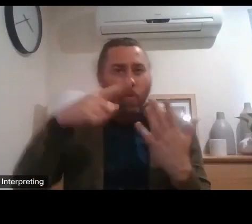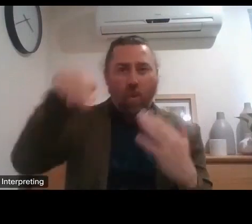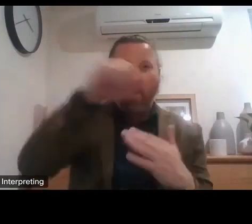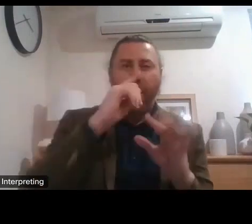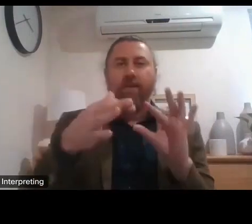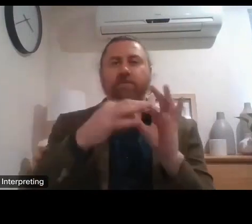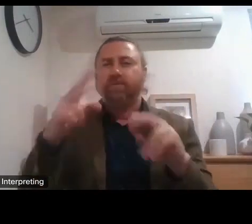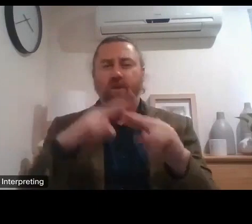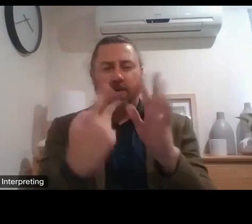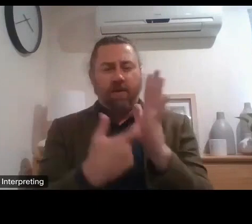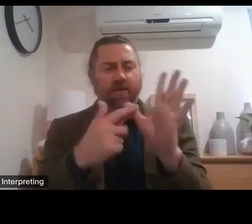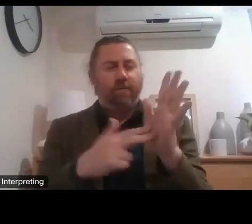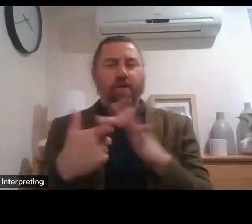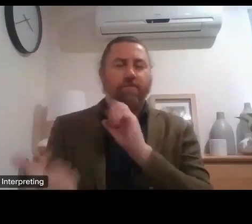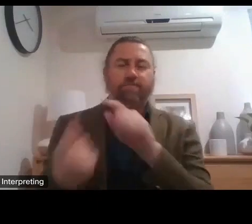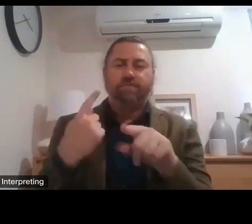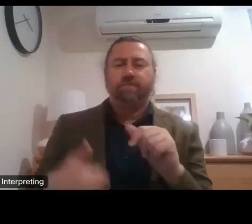Frank who sent me that message this morning.